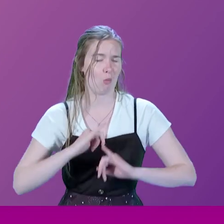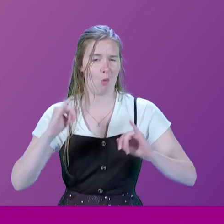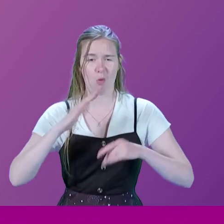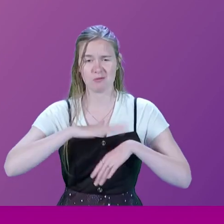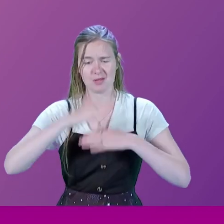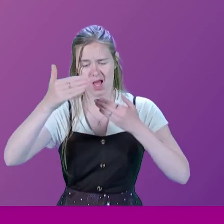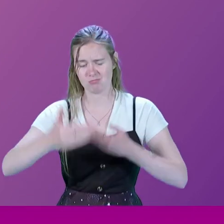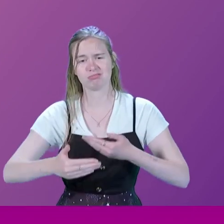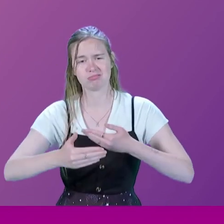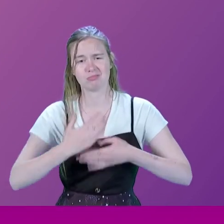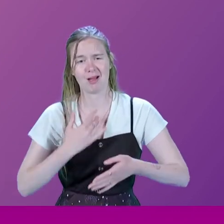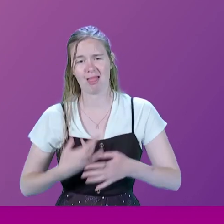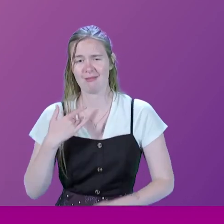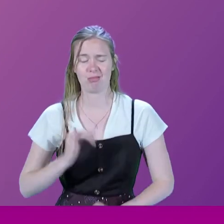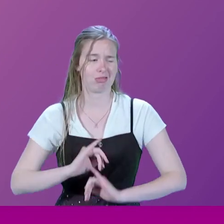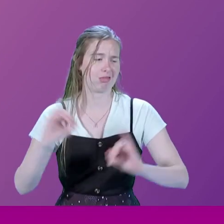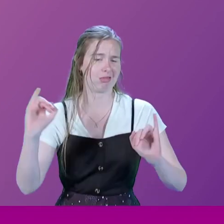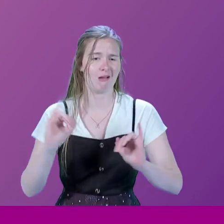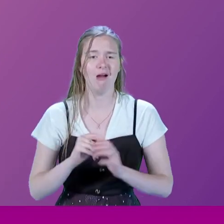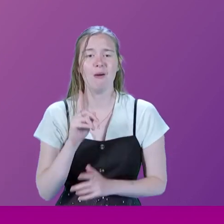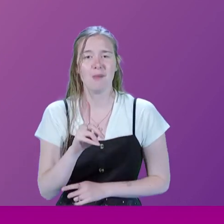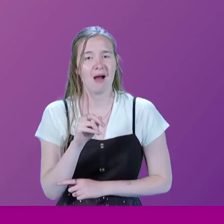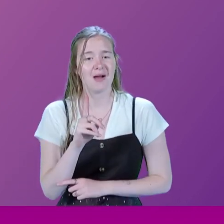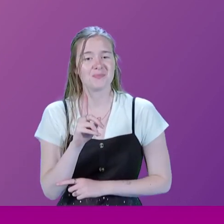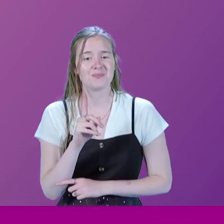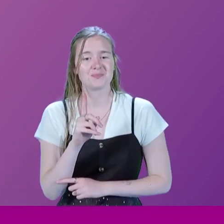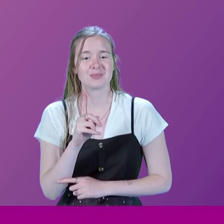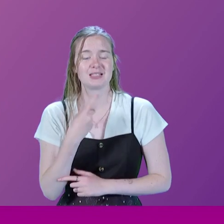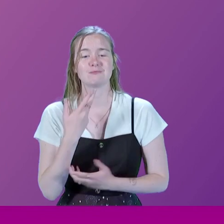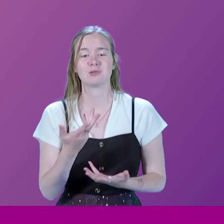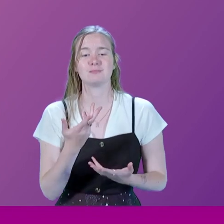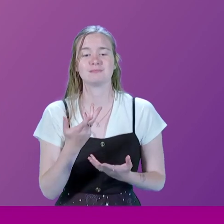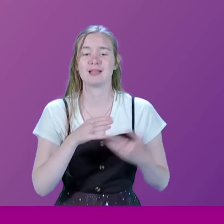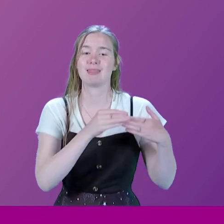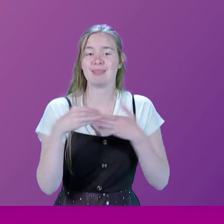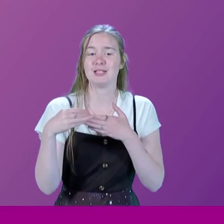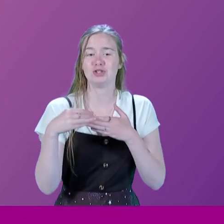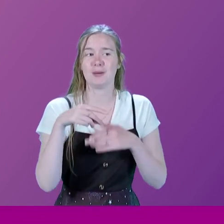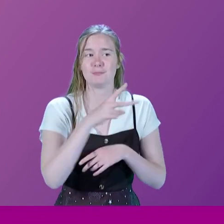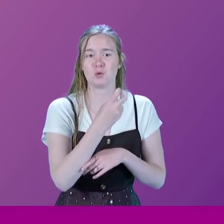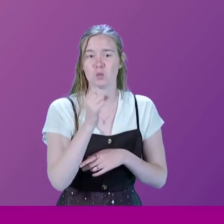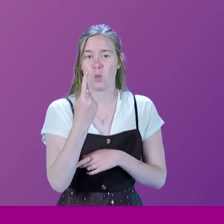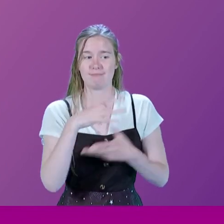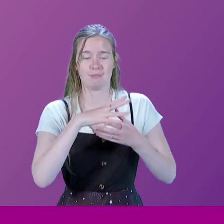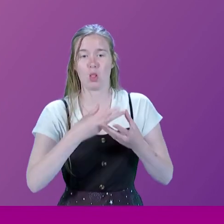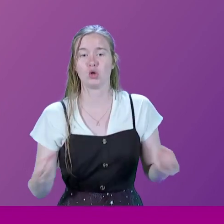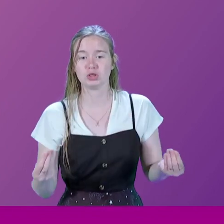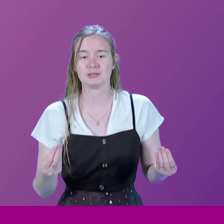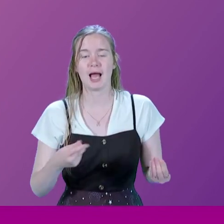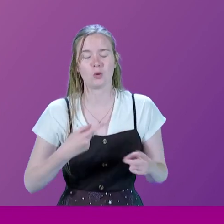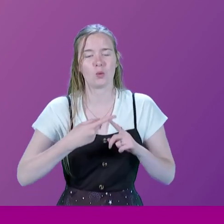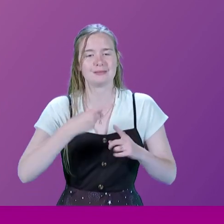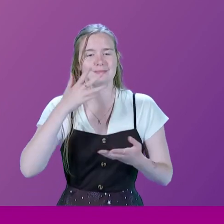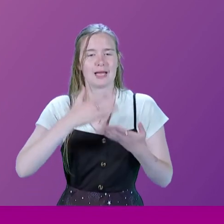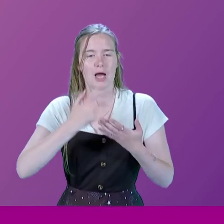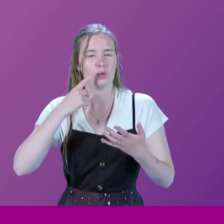my existence. But from having lost the leadership in 2001, I pretty quickly decided